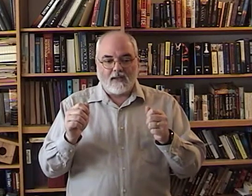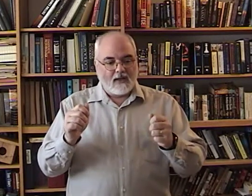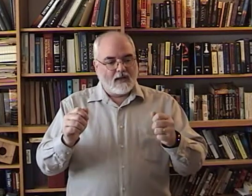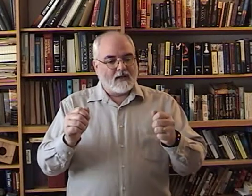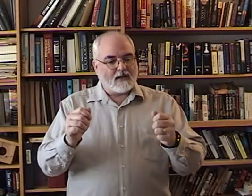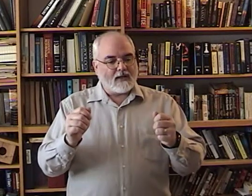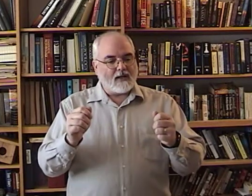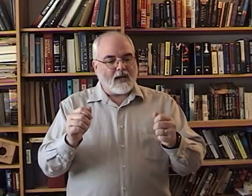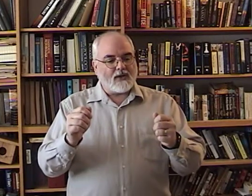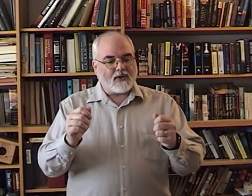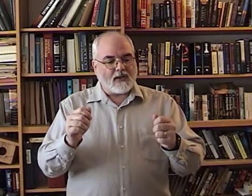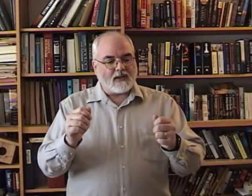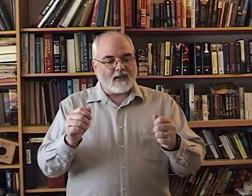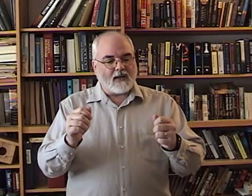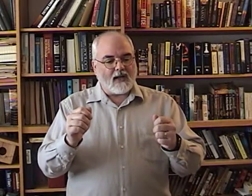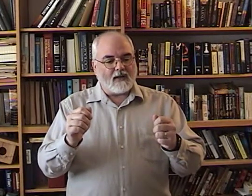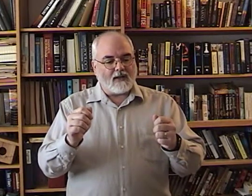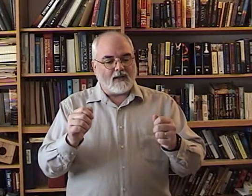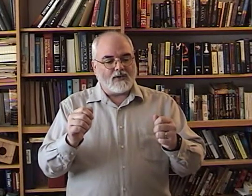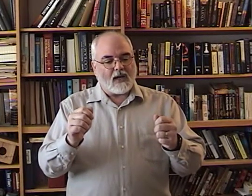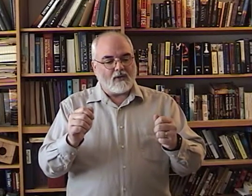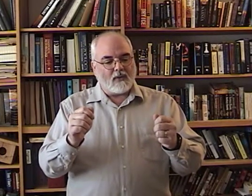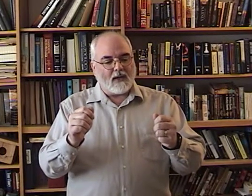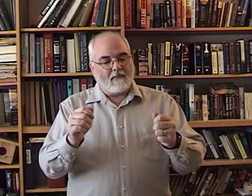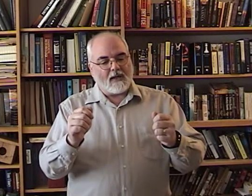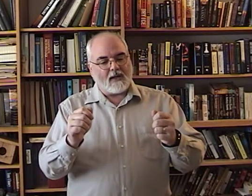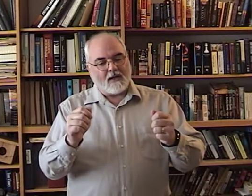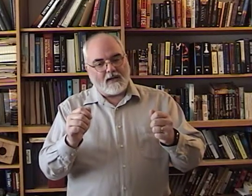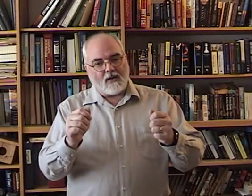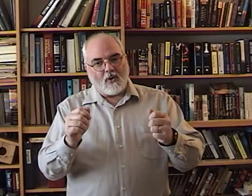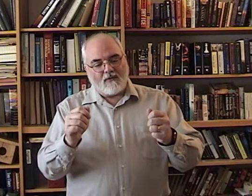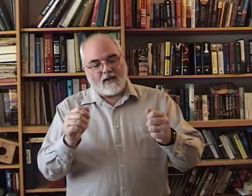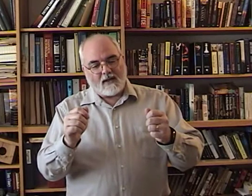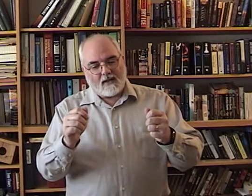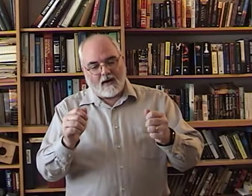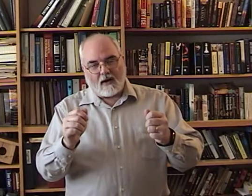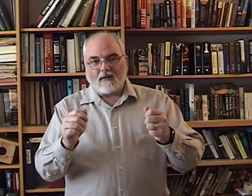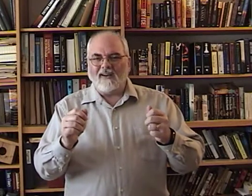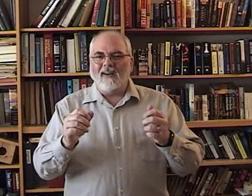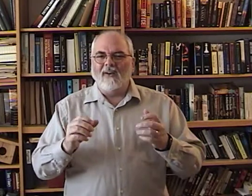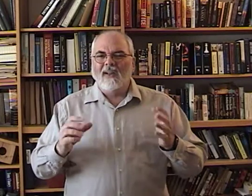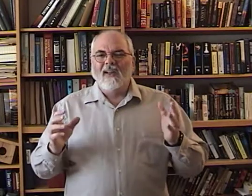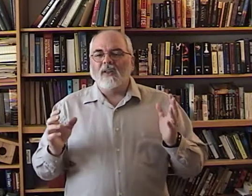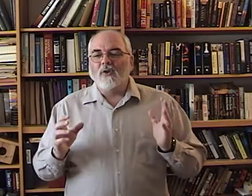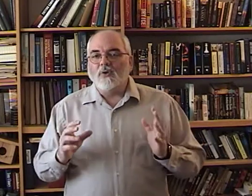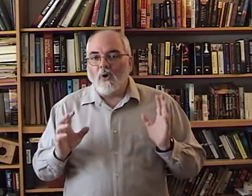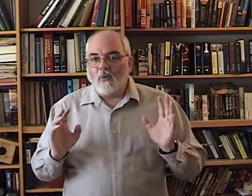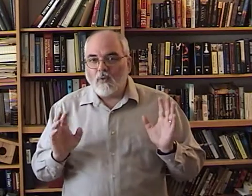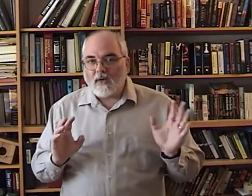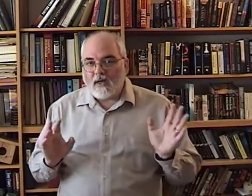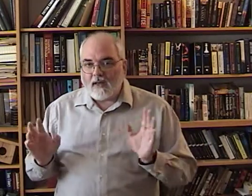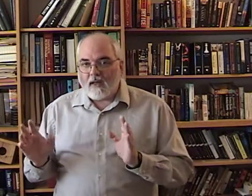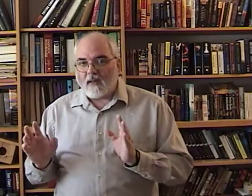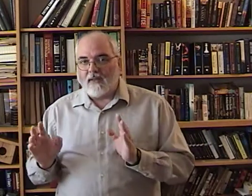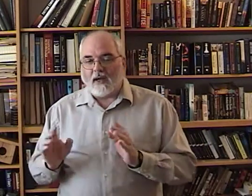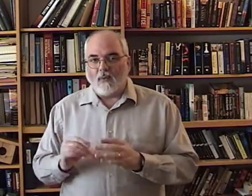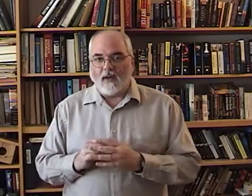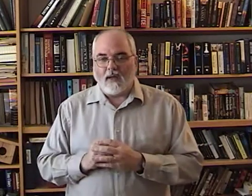T-H-E-C-A-T-J-U-M-P-E-D-O-V-E-R. You know, you don't read that way.